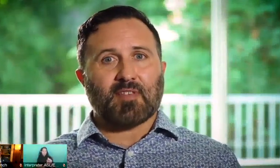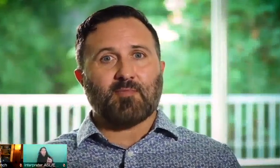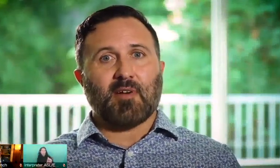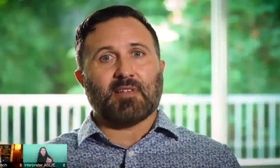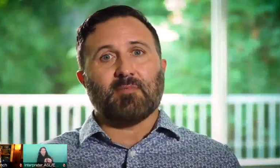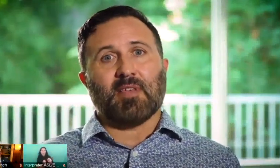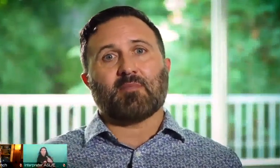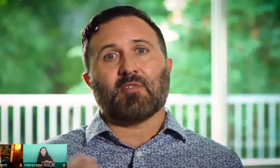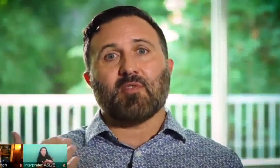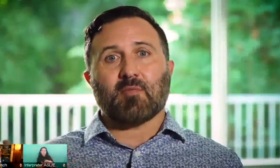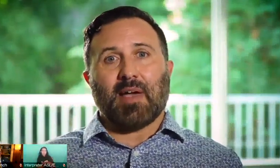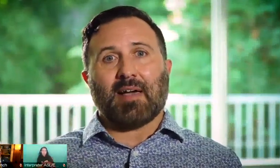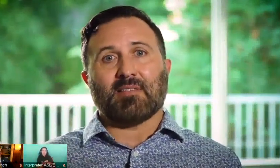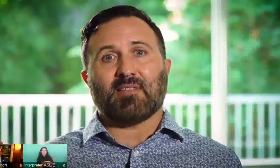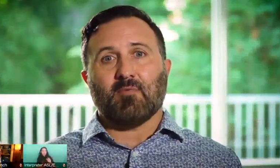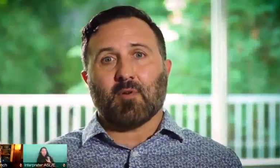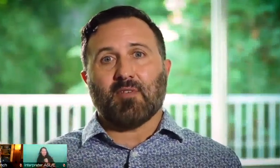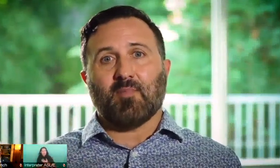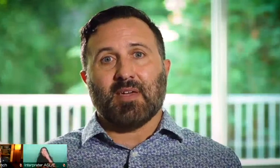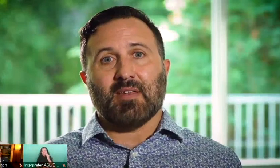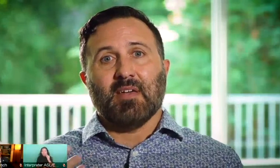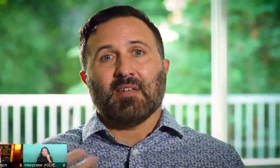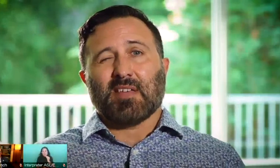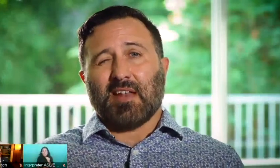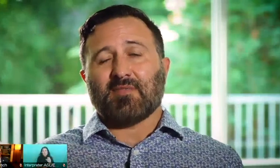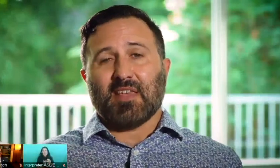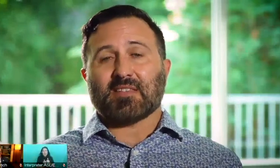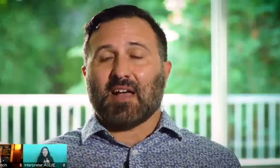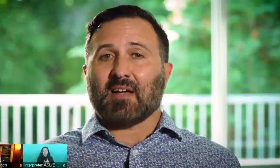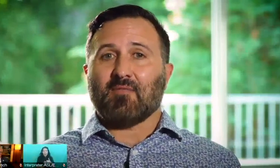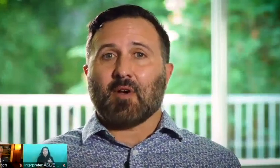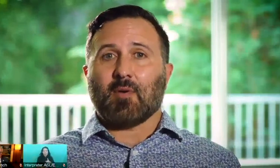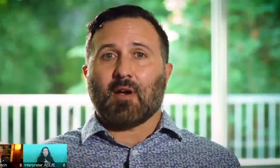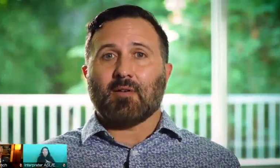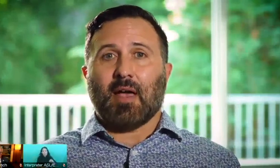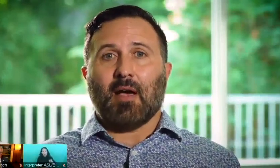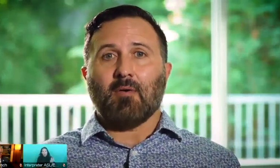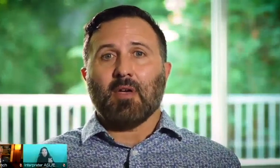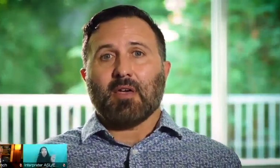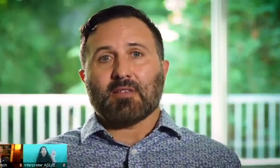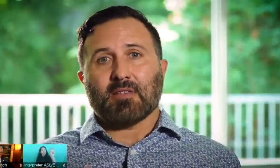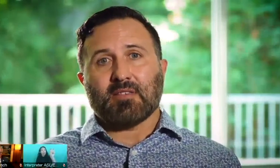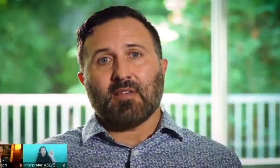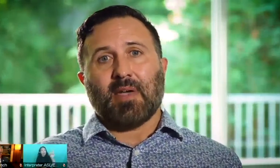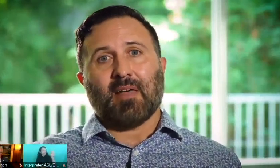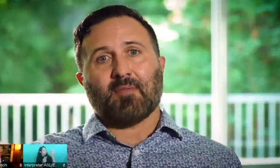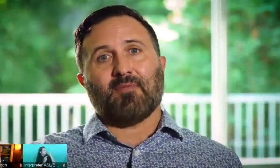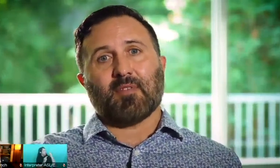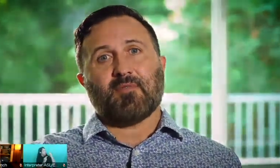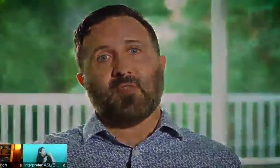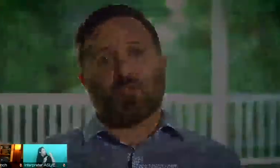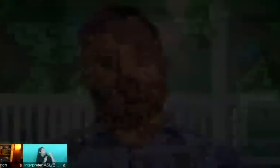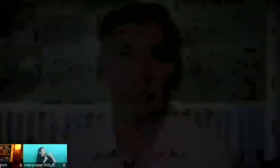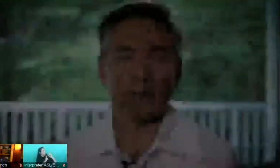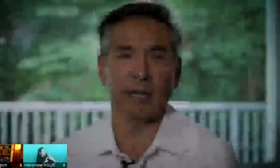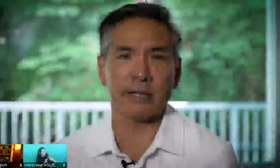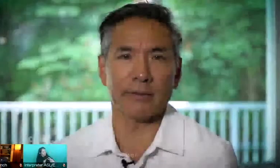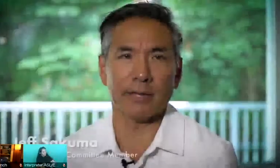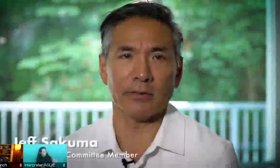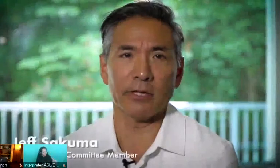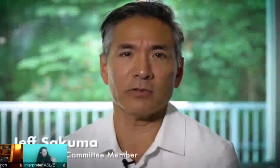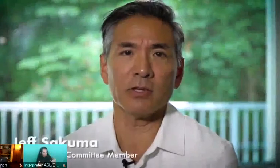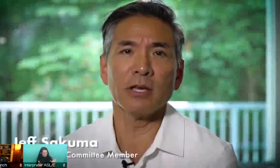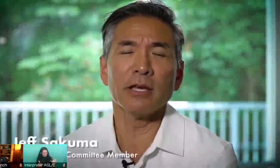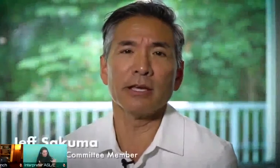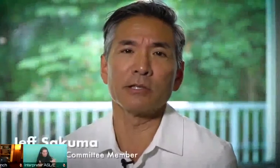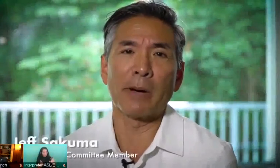of what we've experienced. Meaning to look back and see where we've been. To kind of take stock of where we are now. And to see a pathway for the future. I